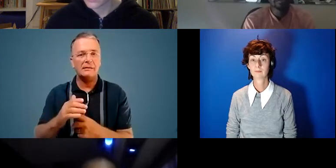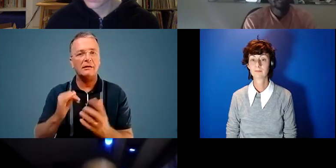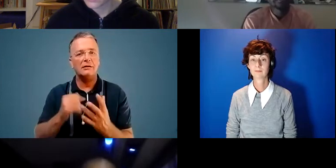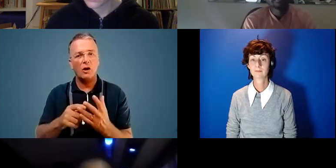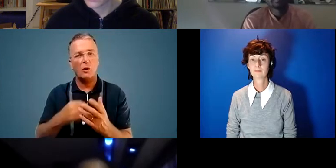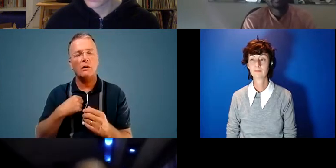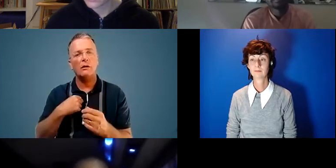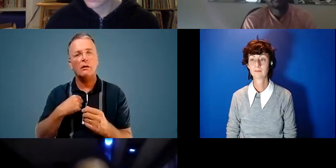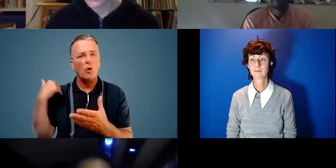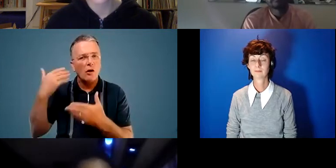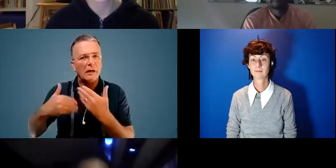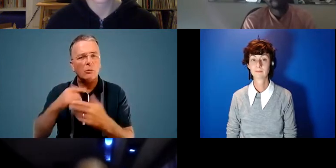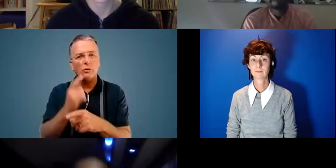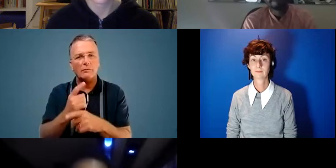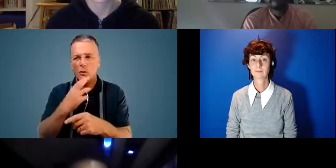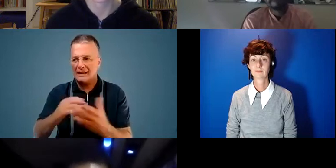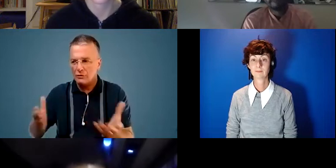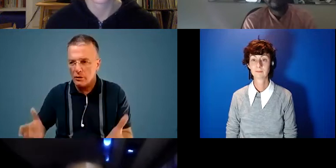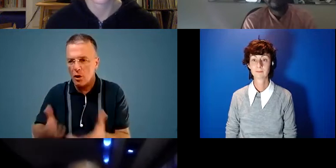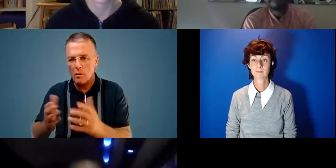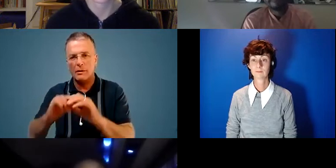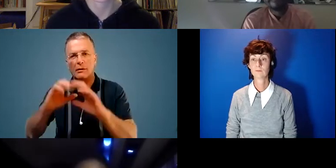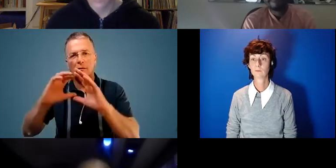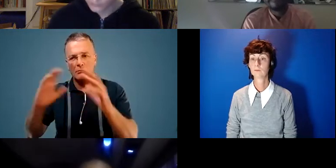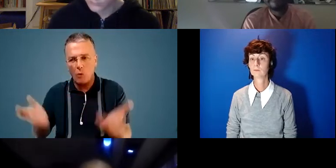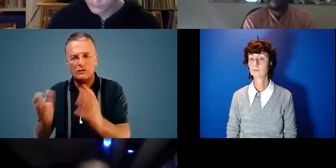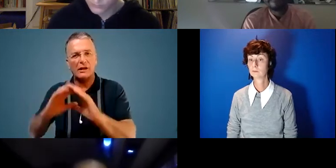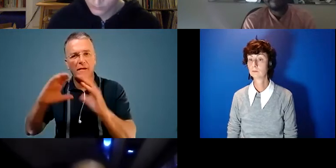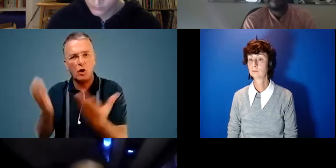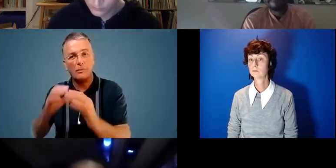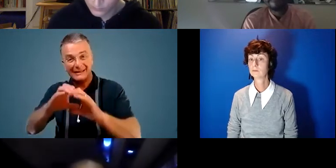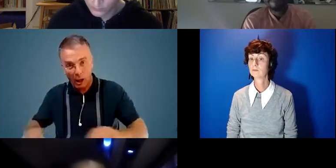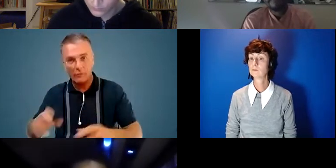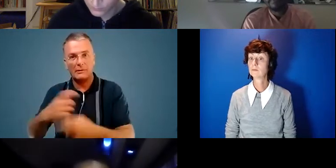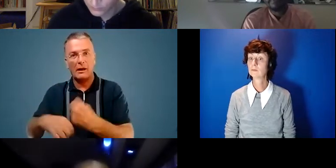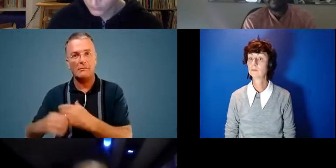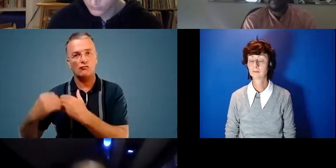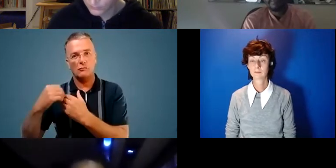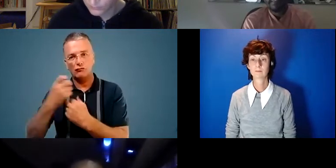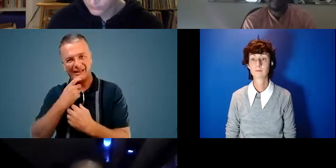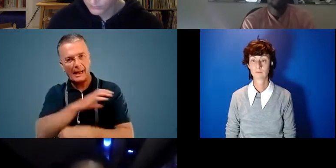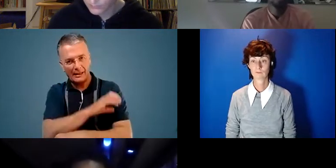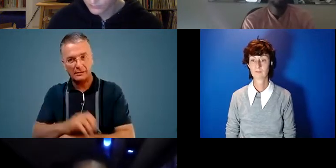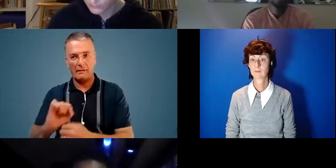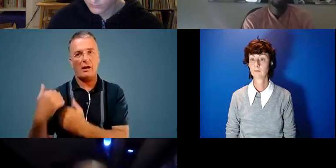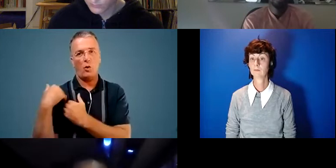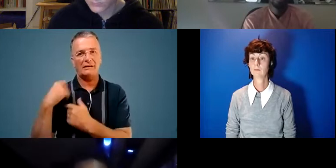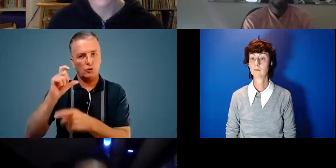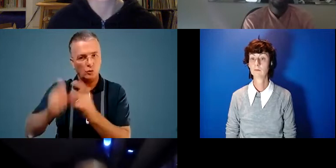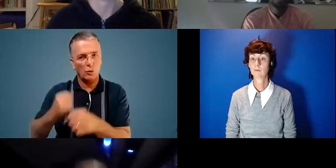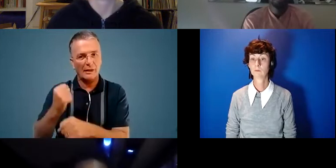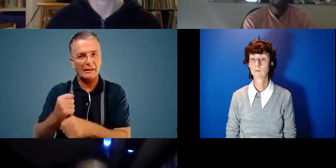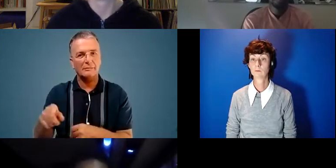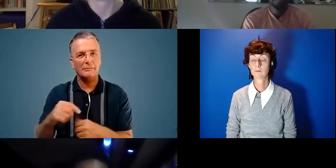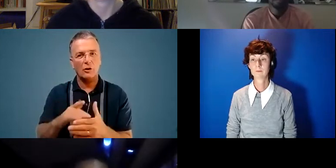talking about the need to bolster the Global South's ability to be climate resilient, and whose onus it is in order to do so, especially as I believe